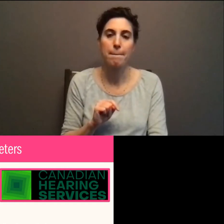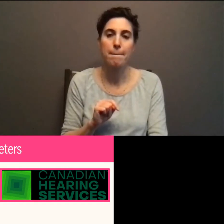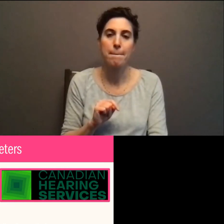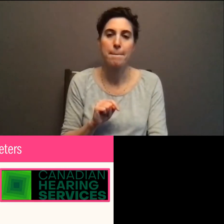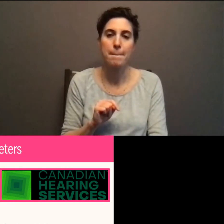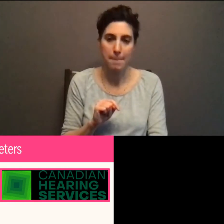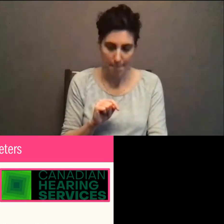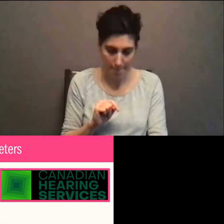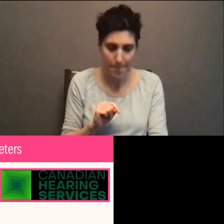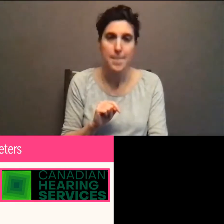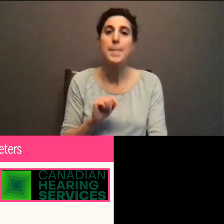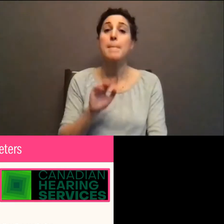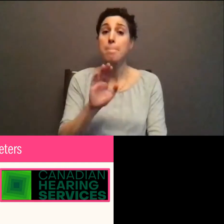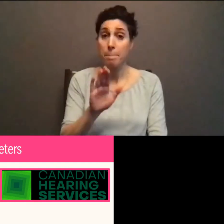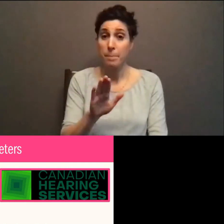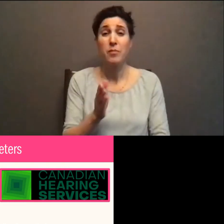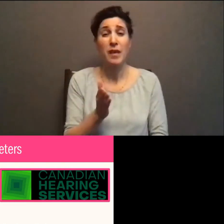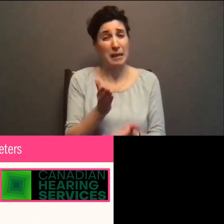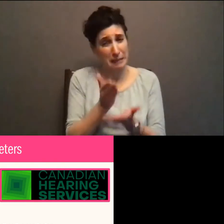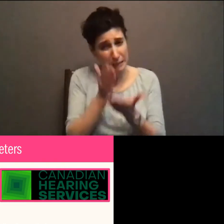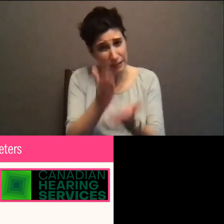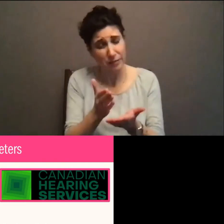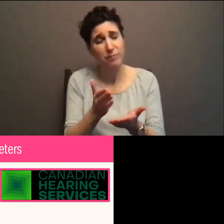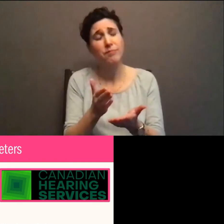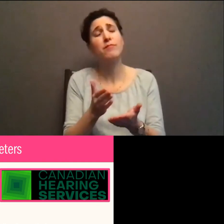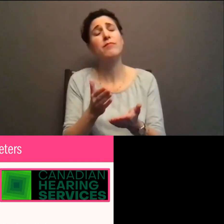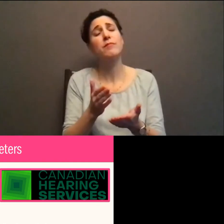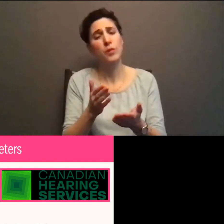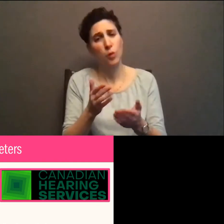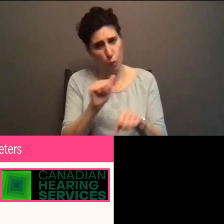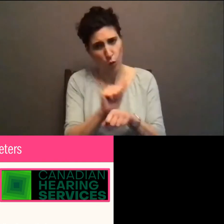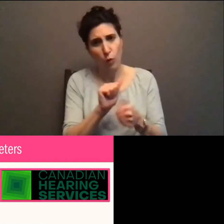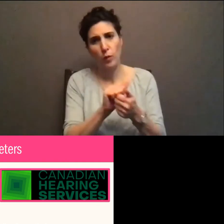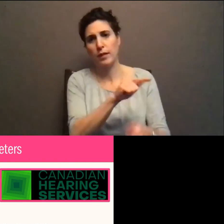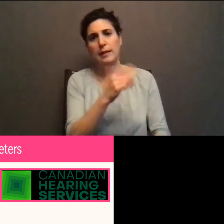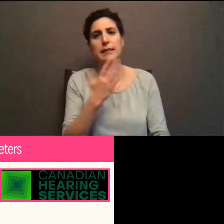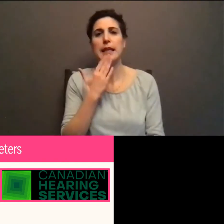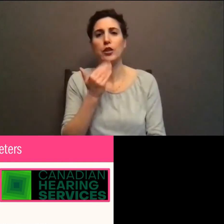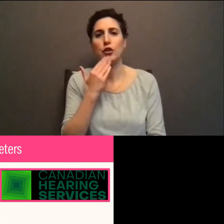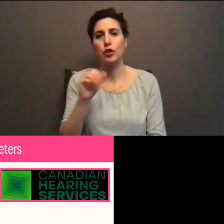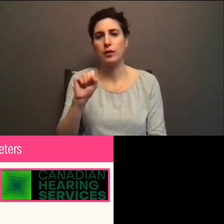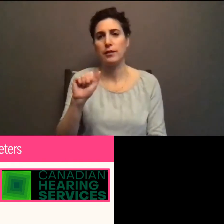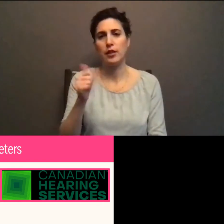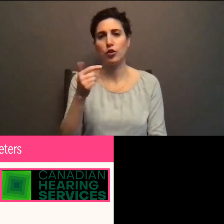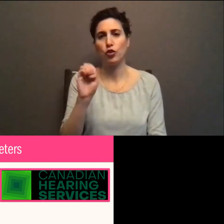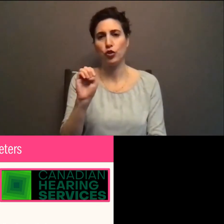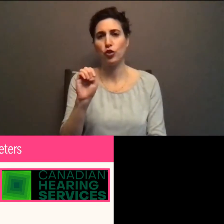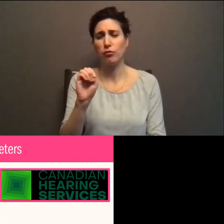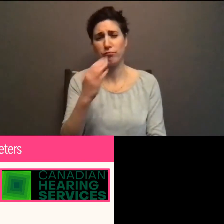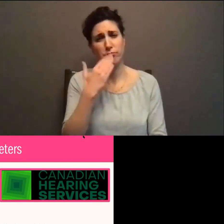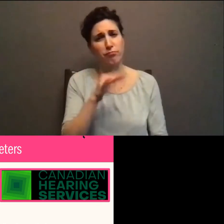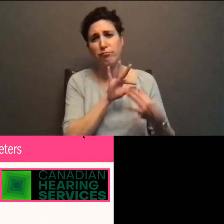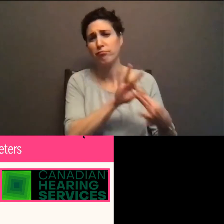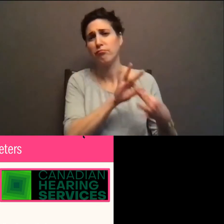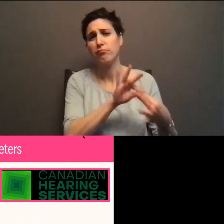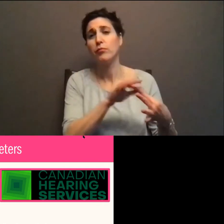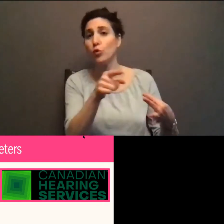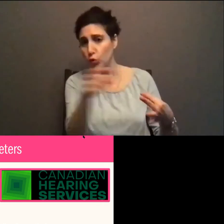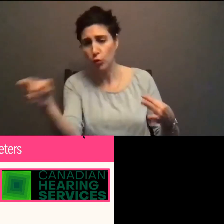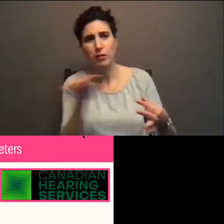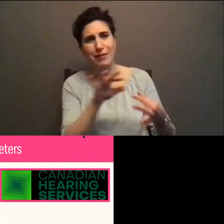and I would really recommend working with Sage. I would say like it's, it's the thing about relationship building and yeah.